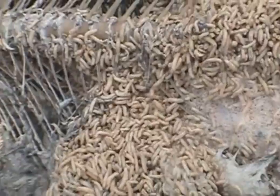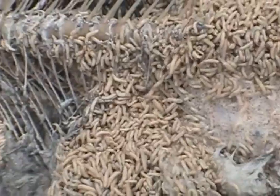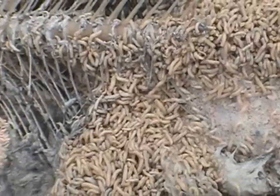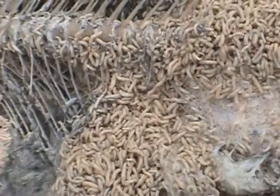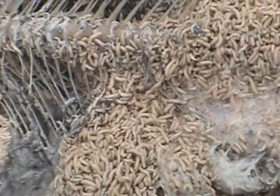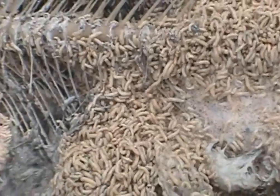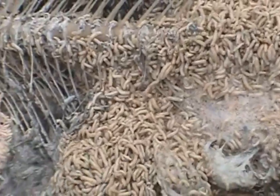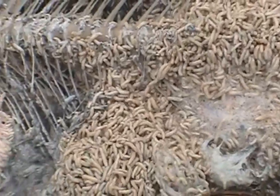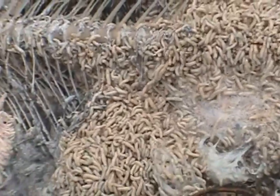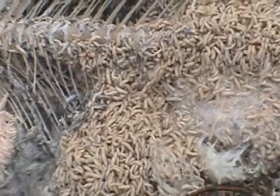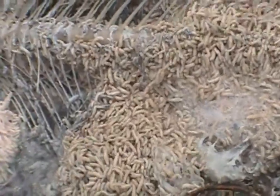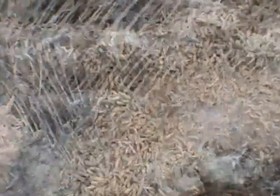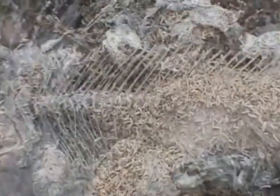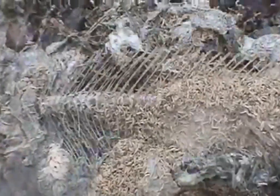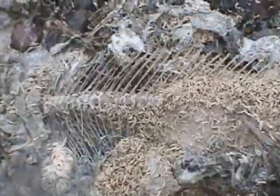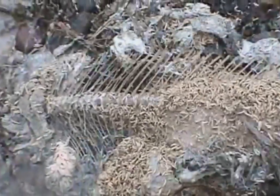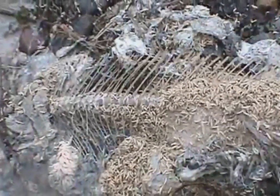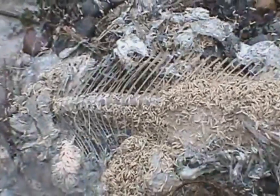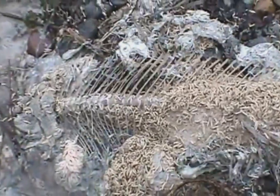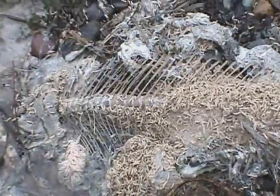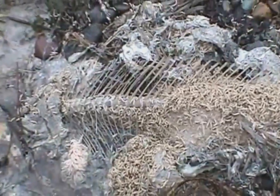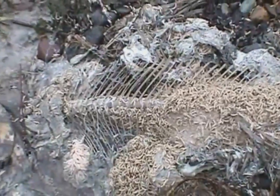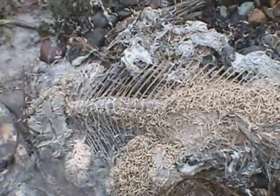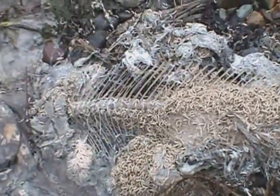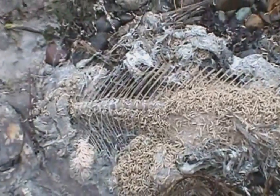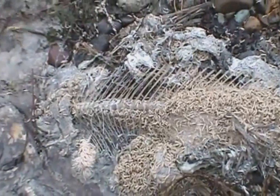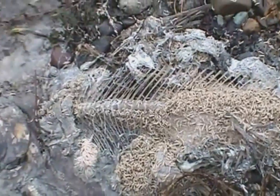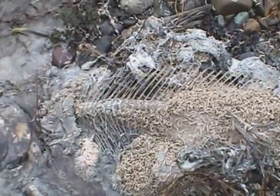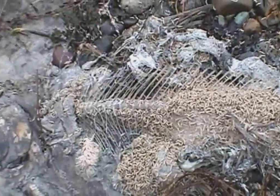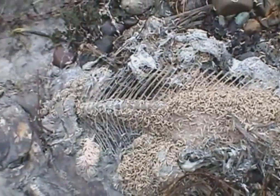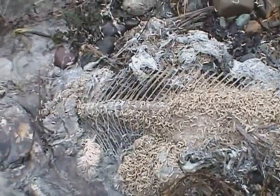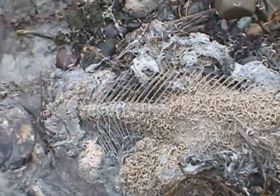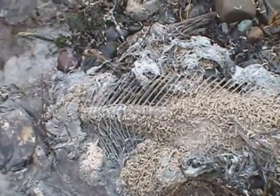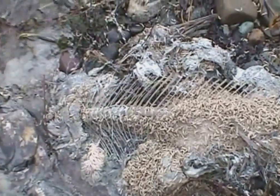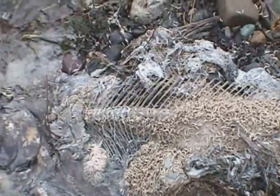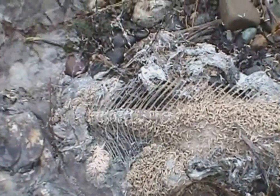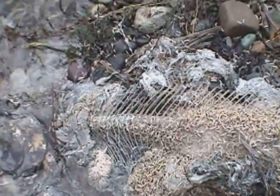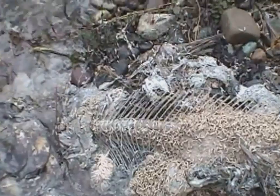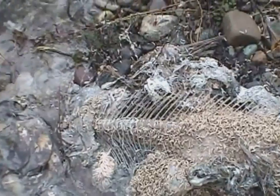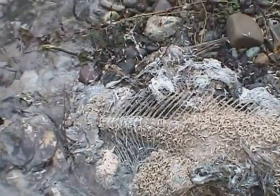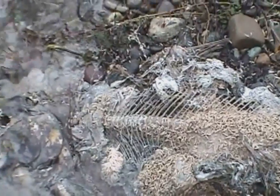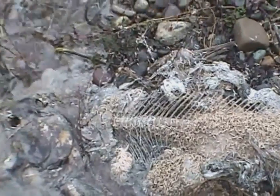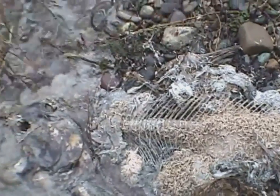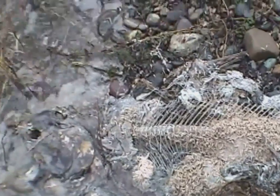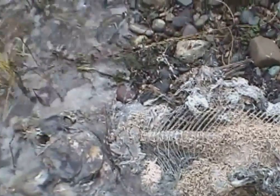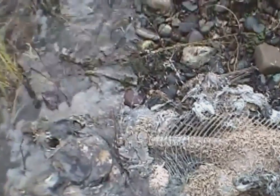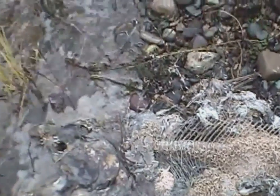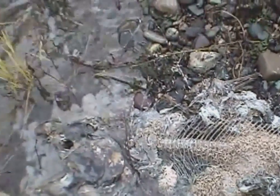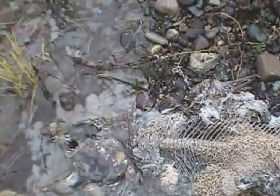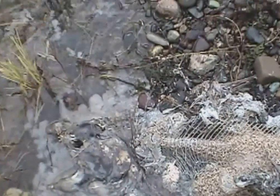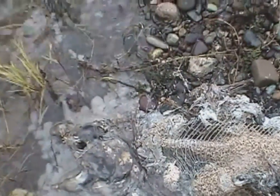physical environment around them. The earth and water receive and absorb their bodies into it. Now,